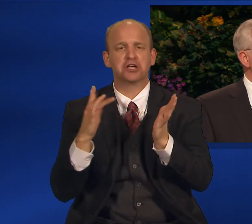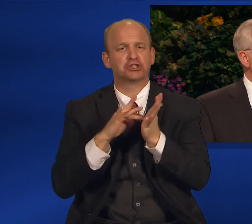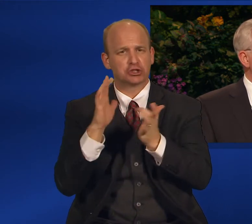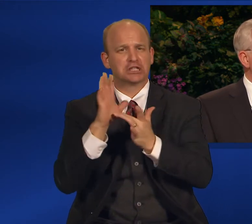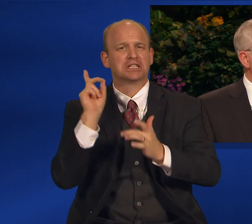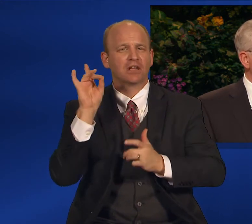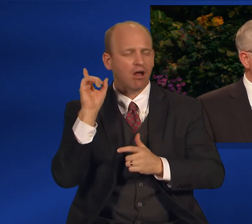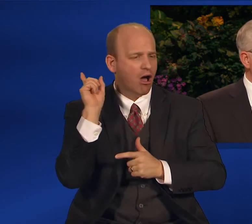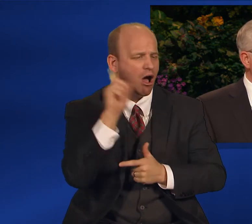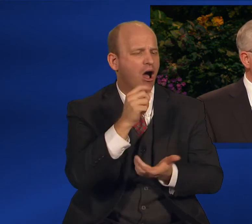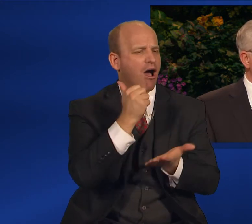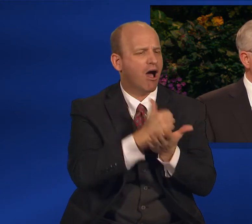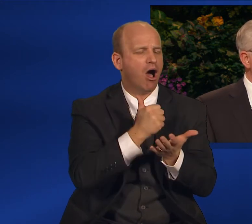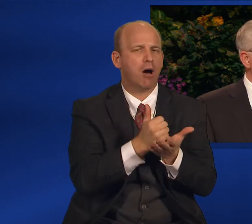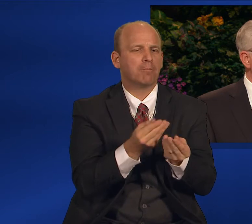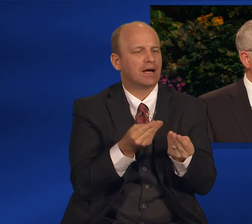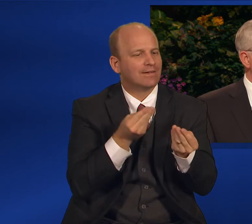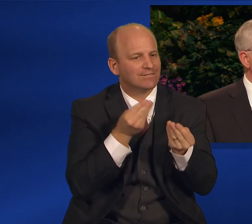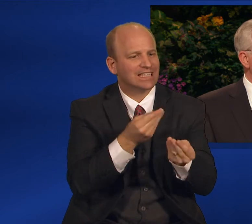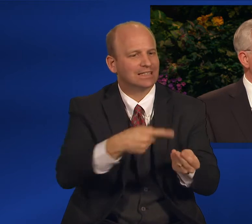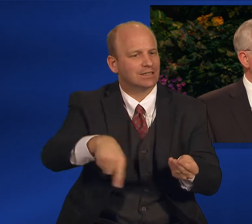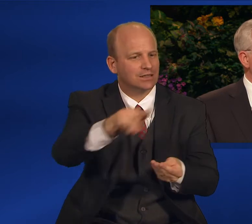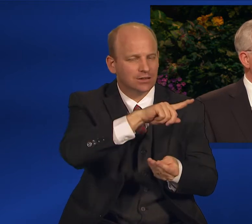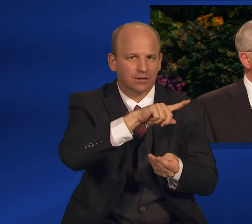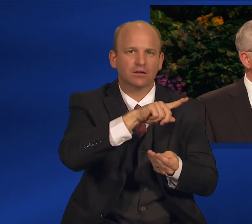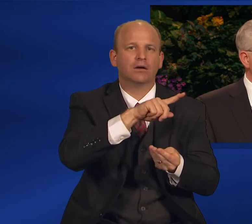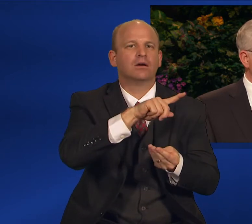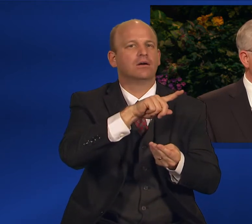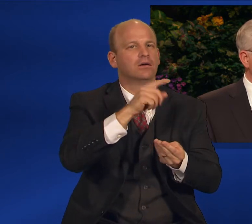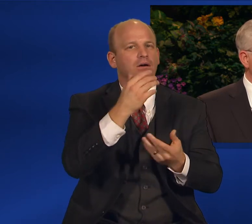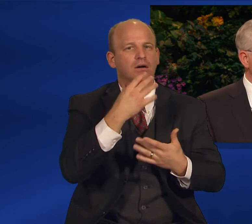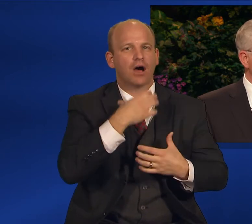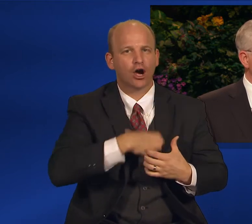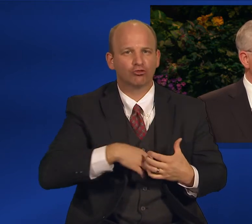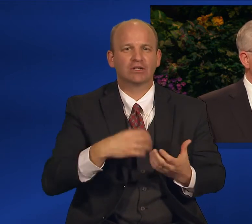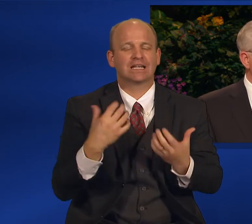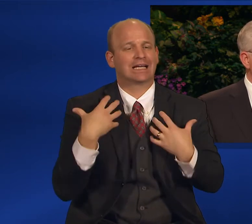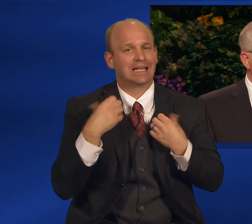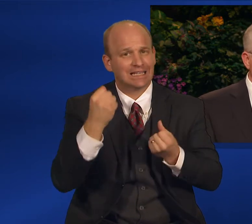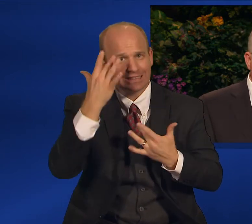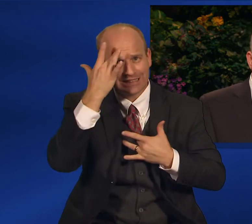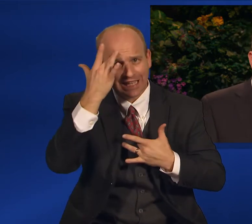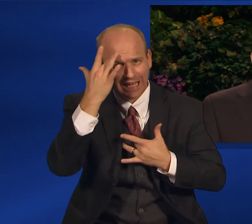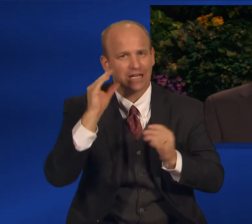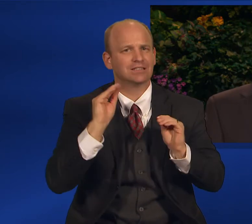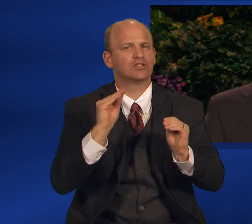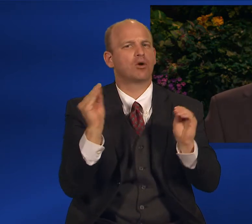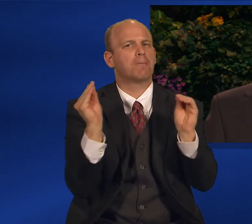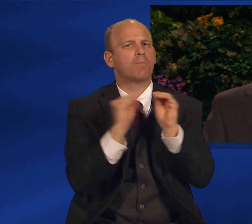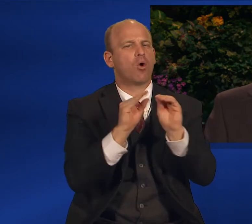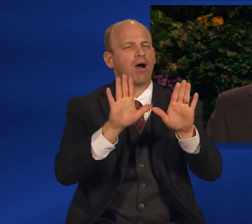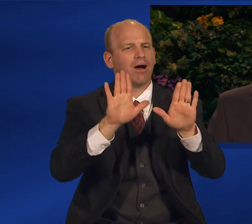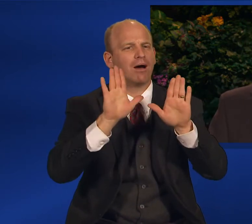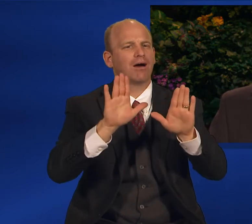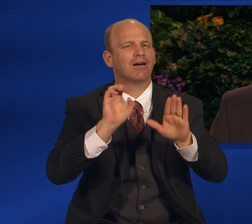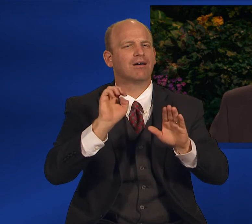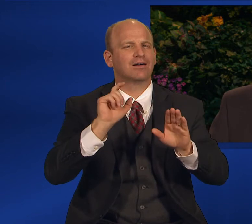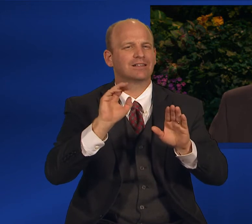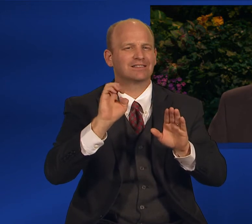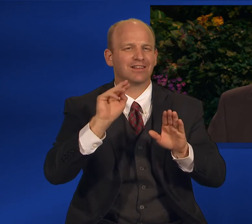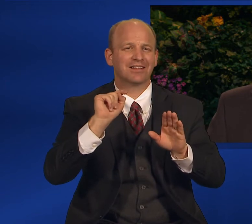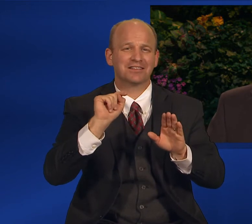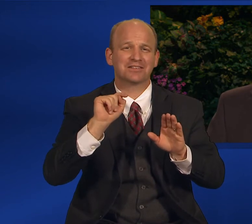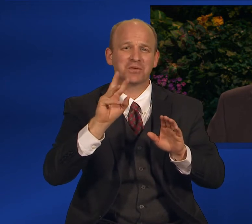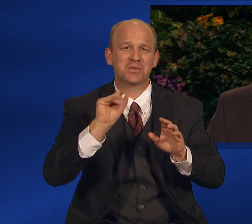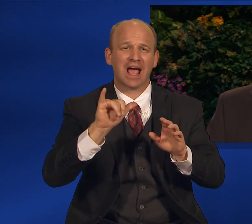food to hungry multitudes, and teaching a more excellent way. The Son of Man came not to be ministered